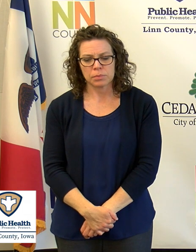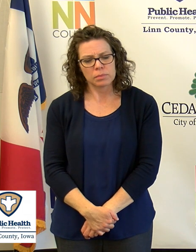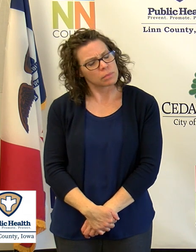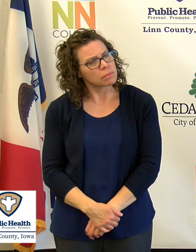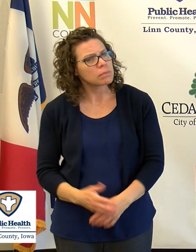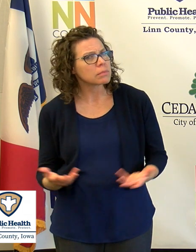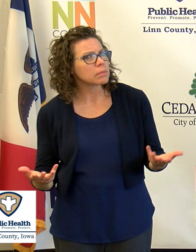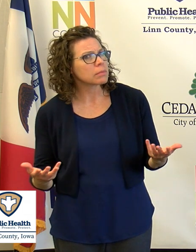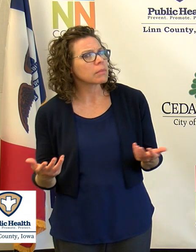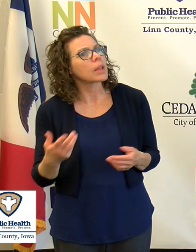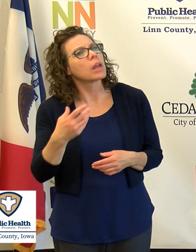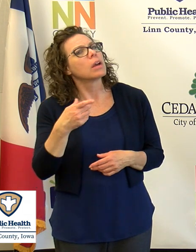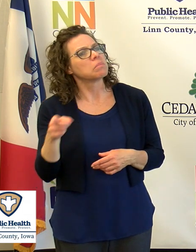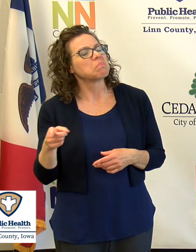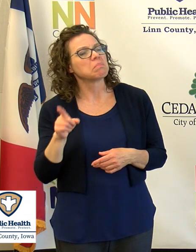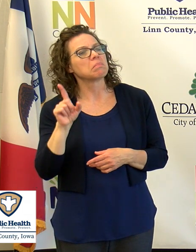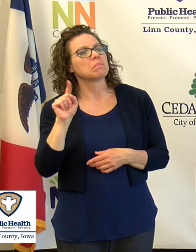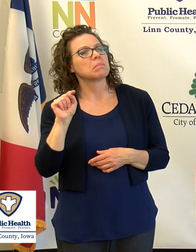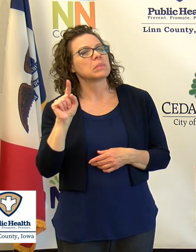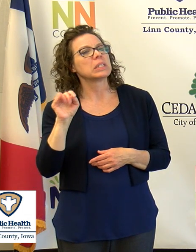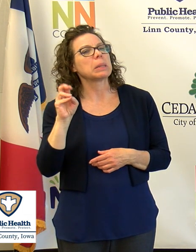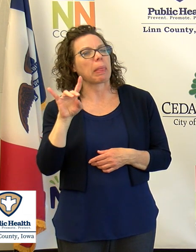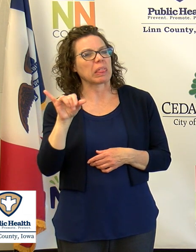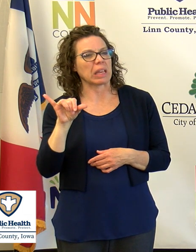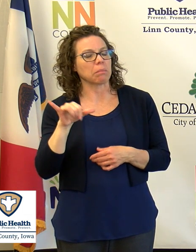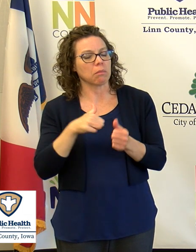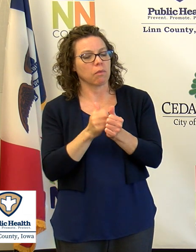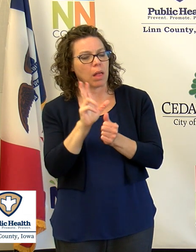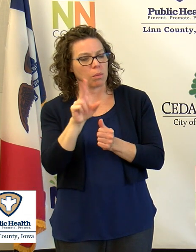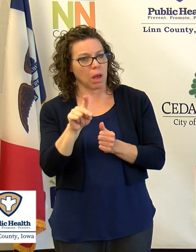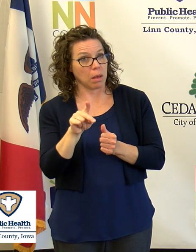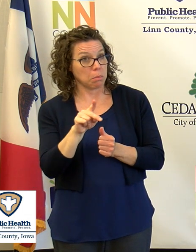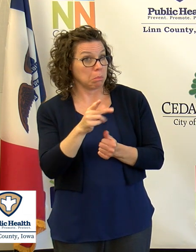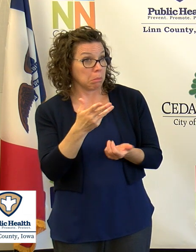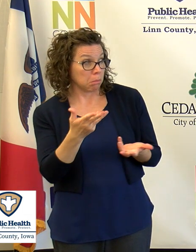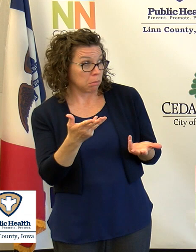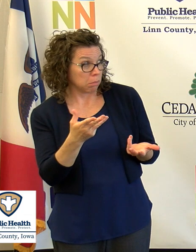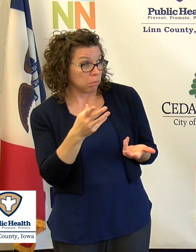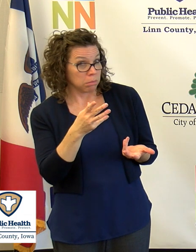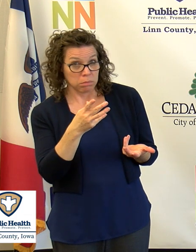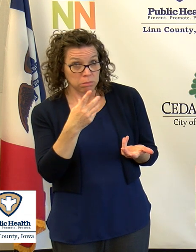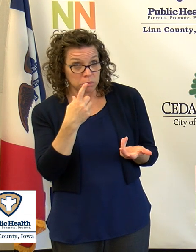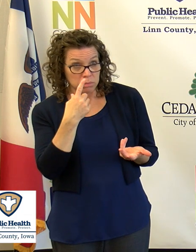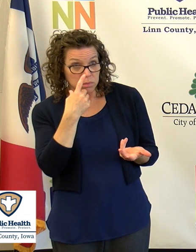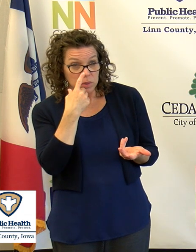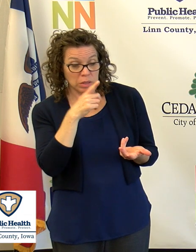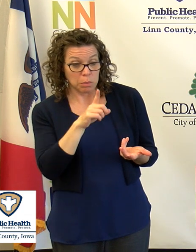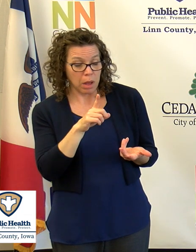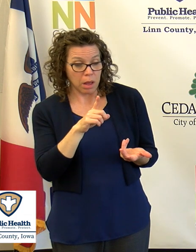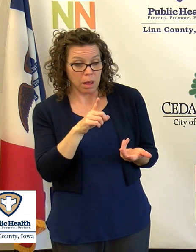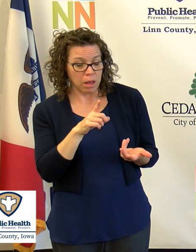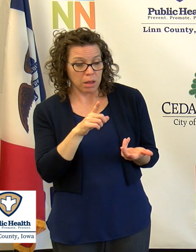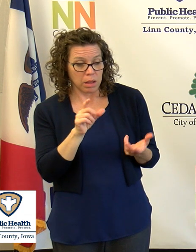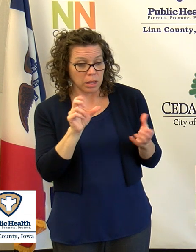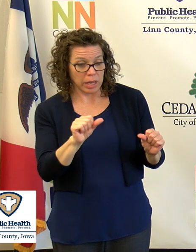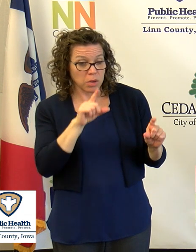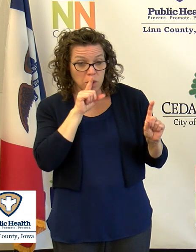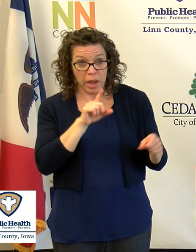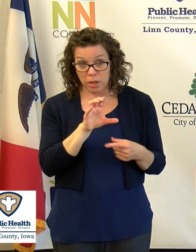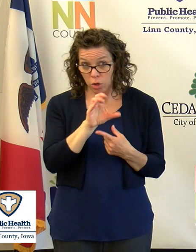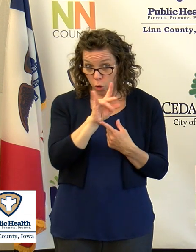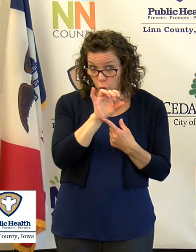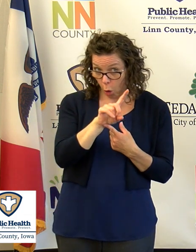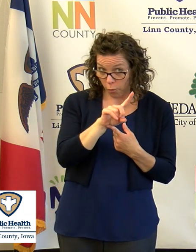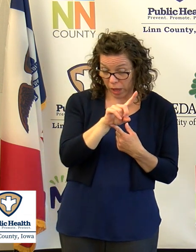Could you say if, do you think it's a stretch, or I mean, could you say for sure, does having COVID,